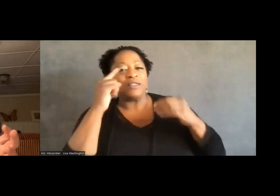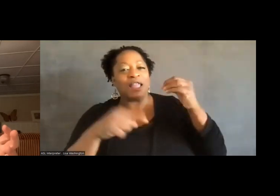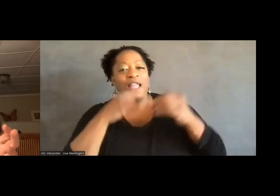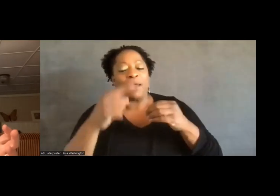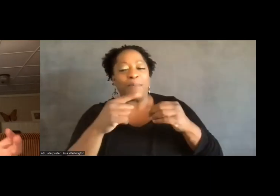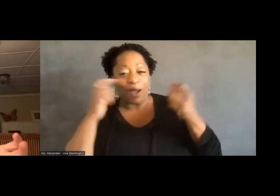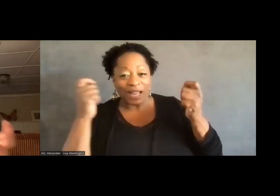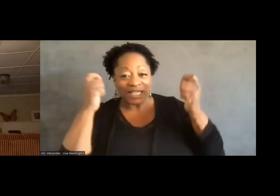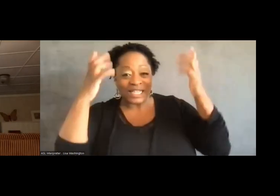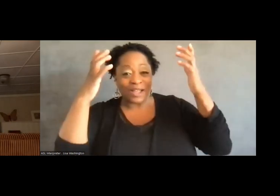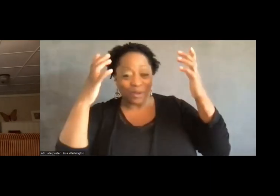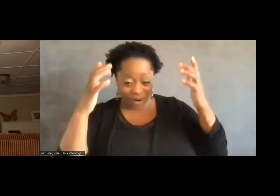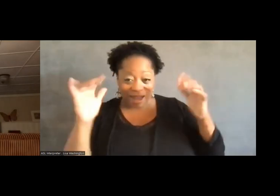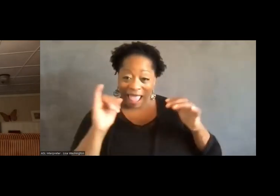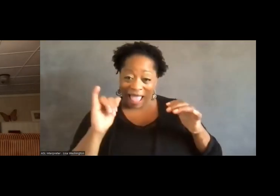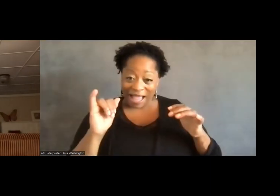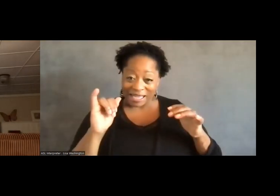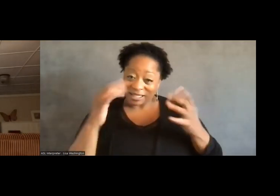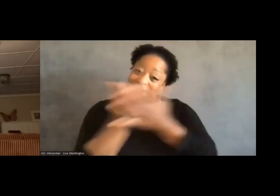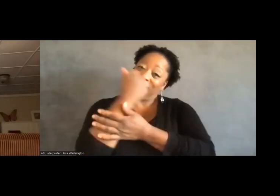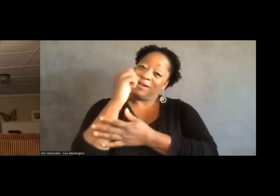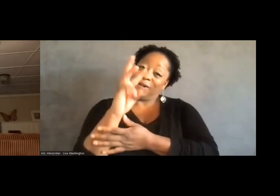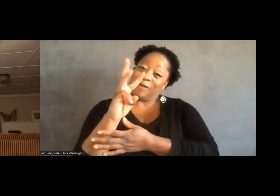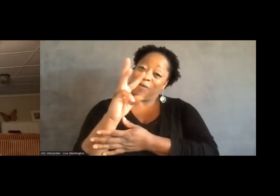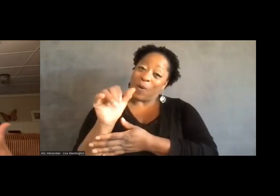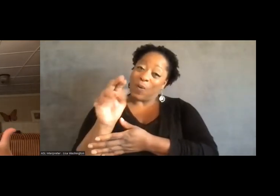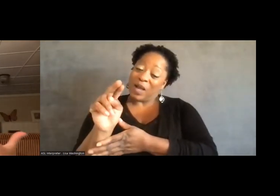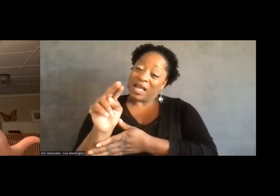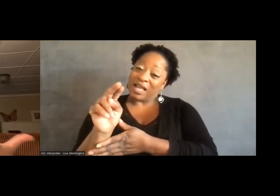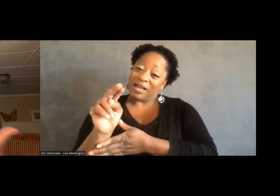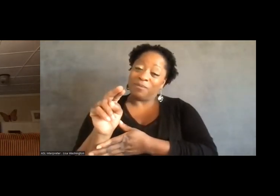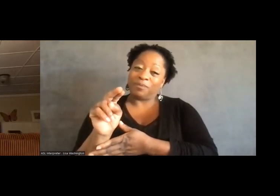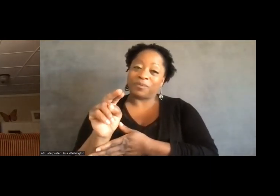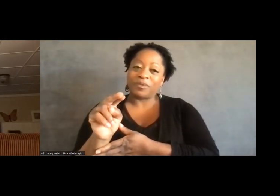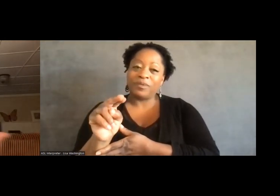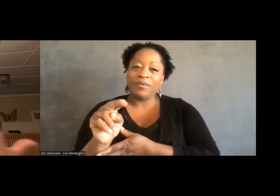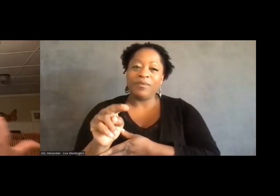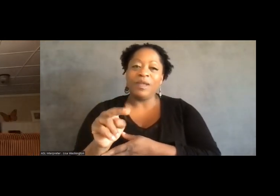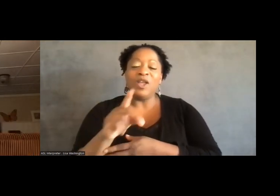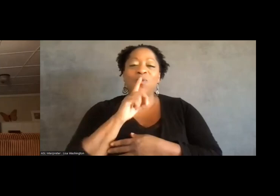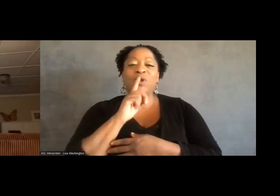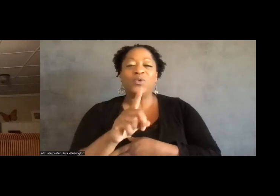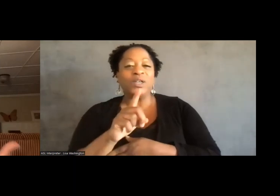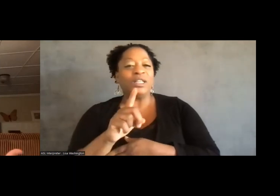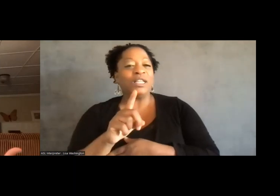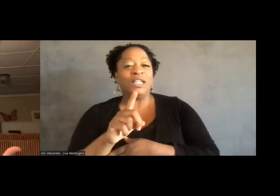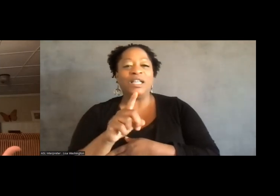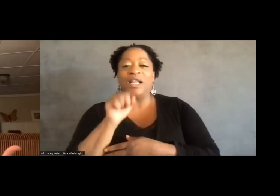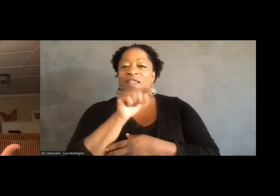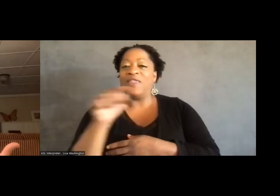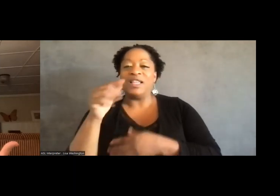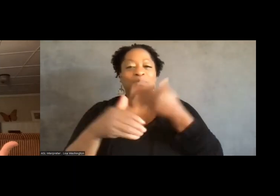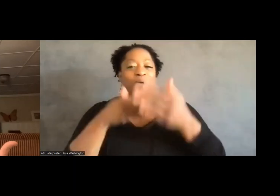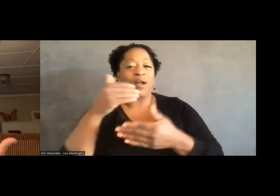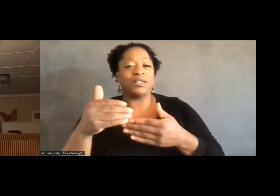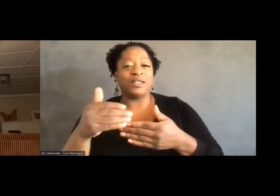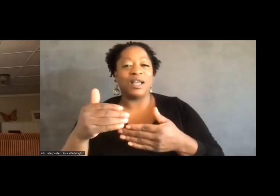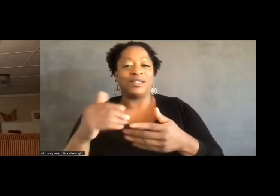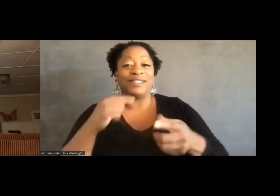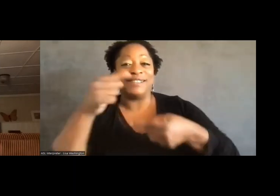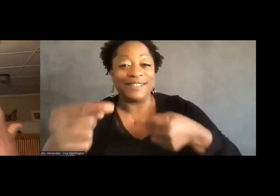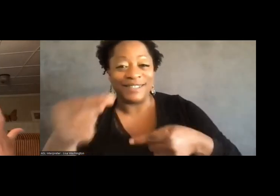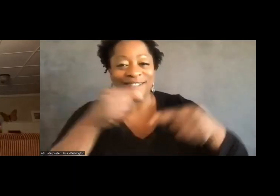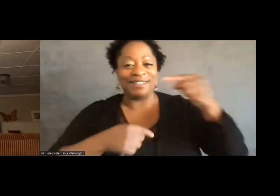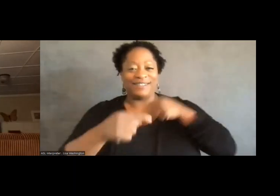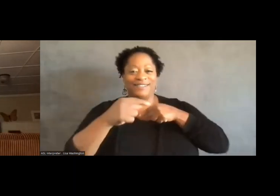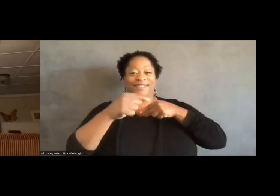celebrate them as victories and situate those victories in what really is a protracted and dialectical process, whereby those